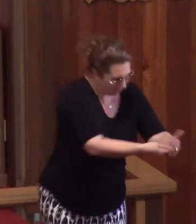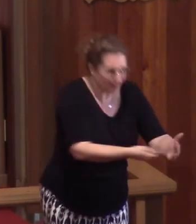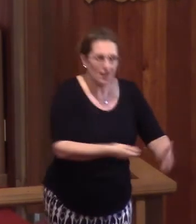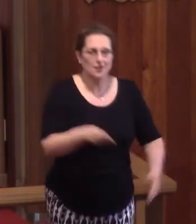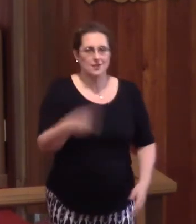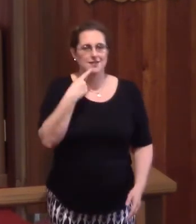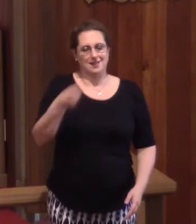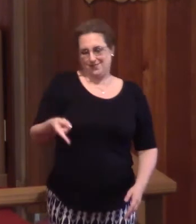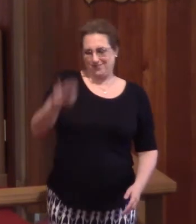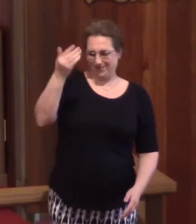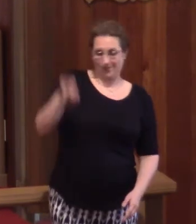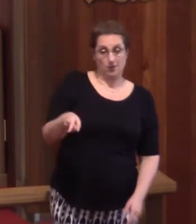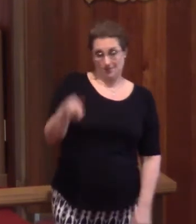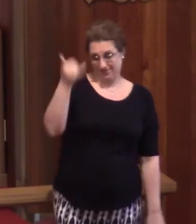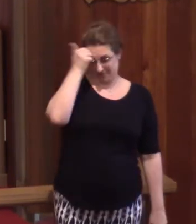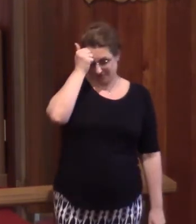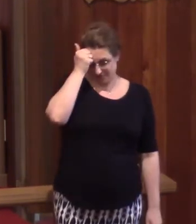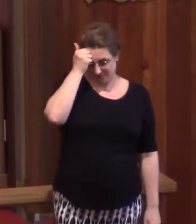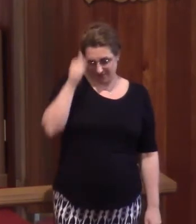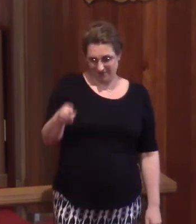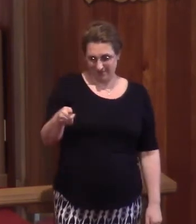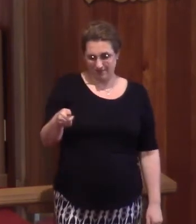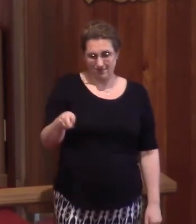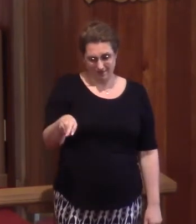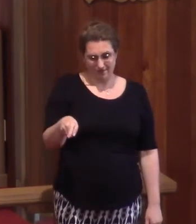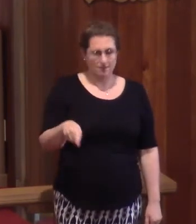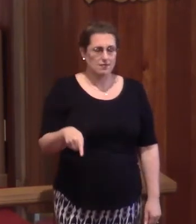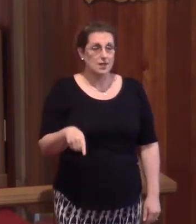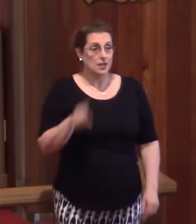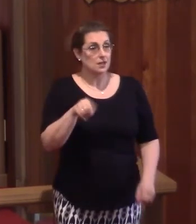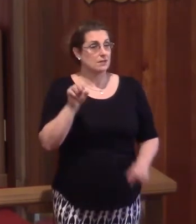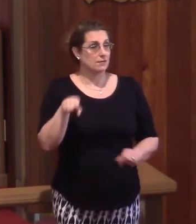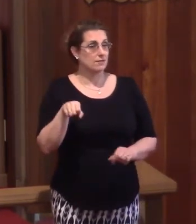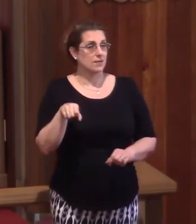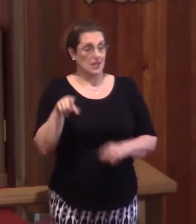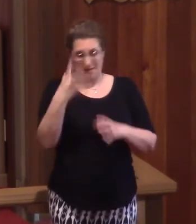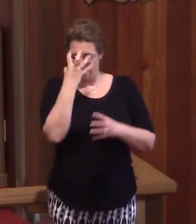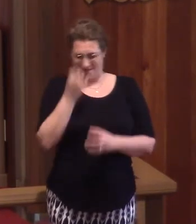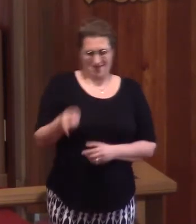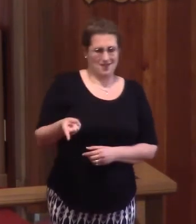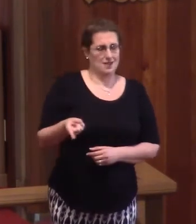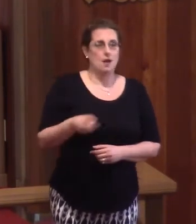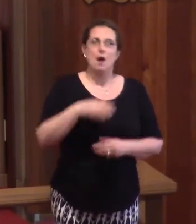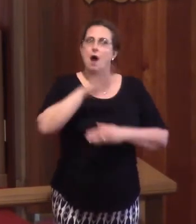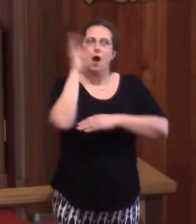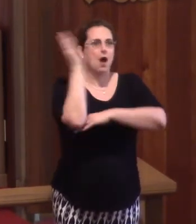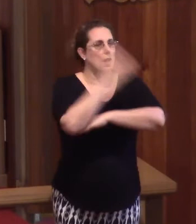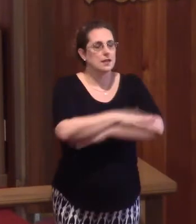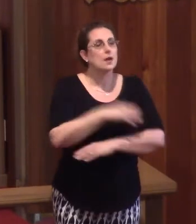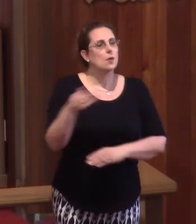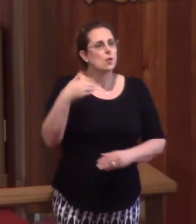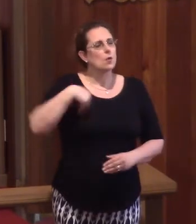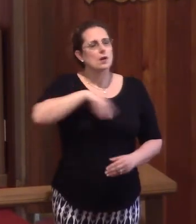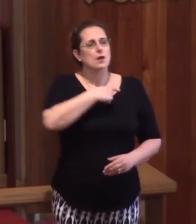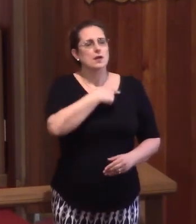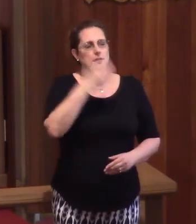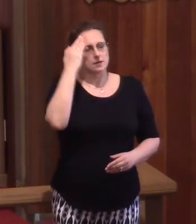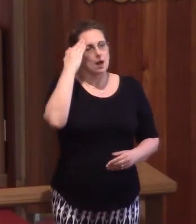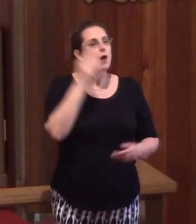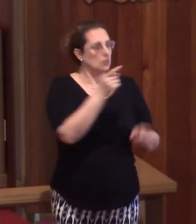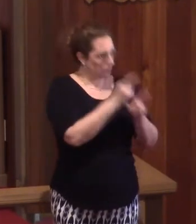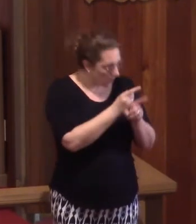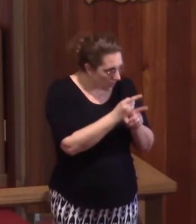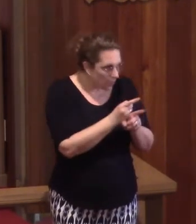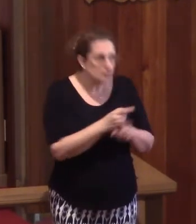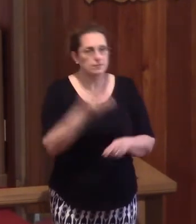just call him dumb to his face because that's what he is. And you can get mad at him all day long. We know what's right.